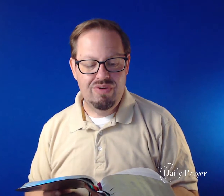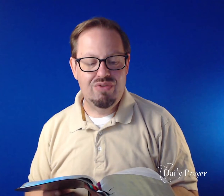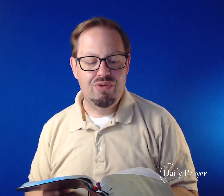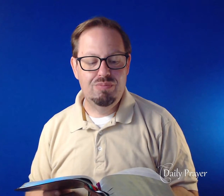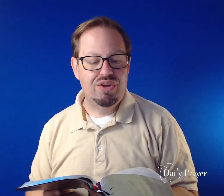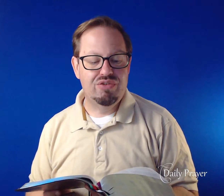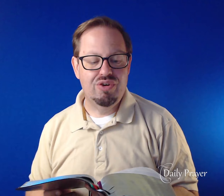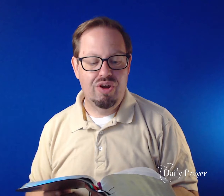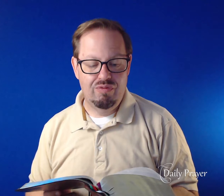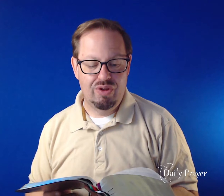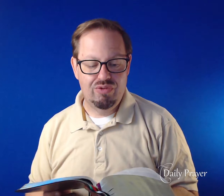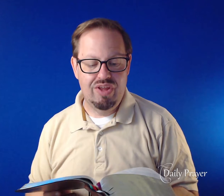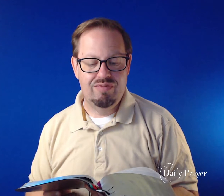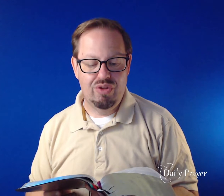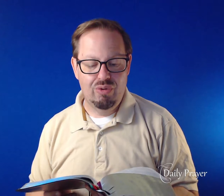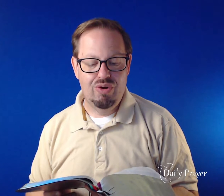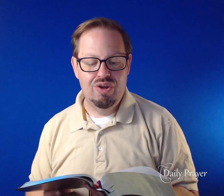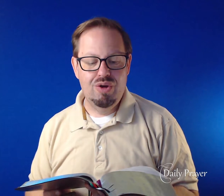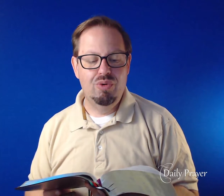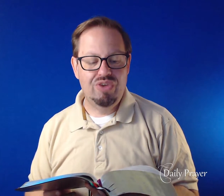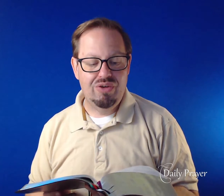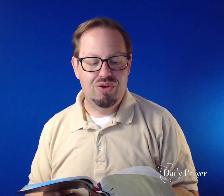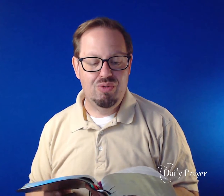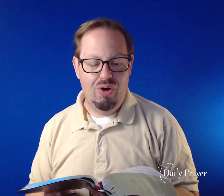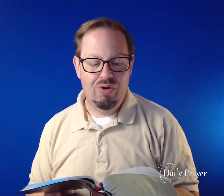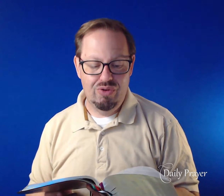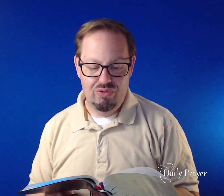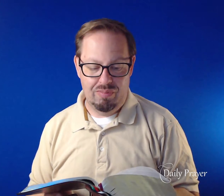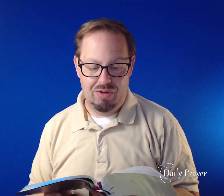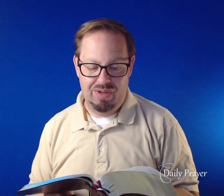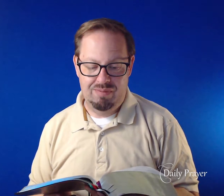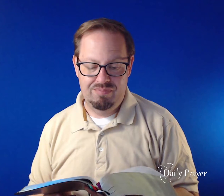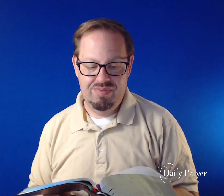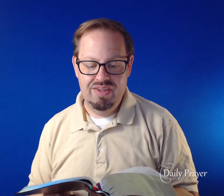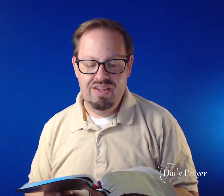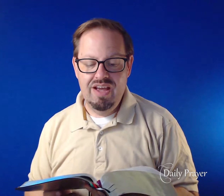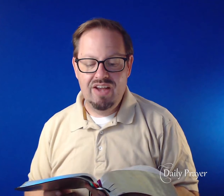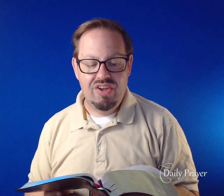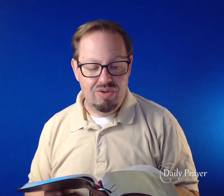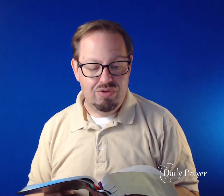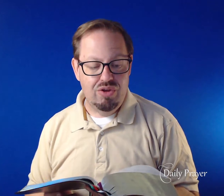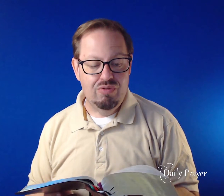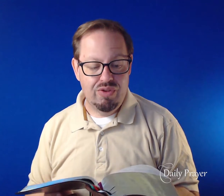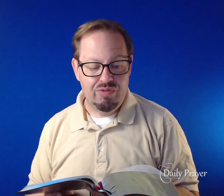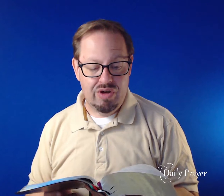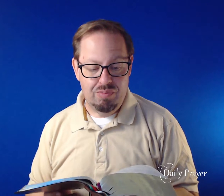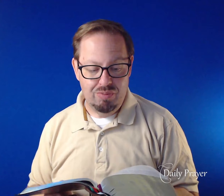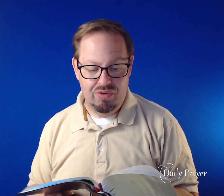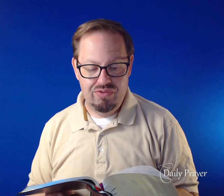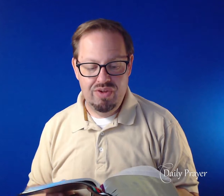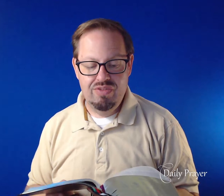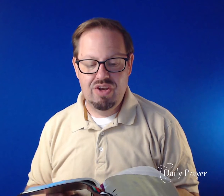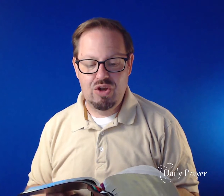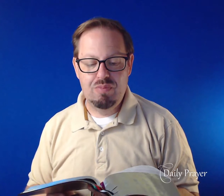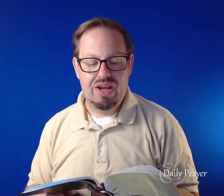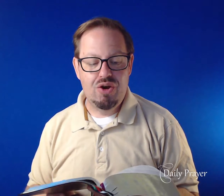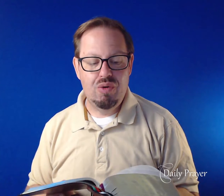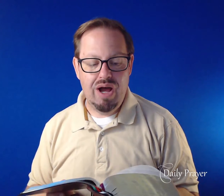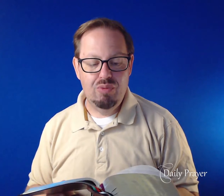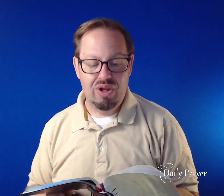faithful minister, and fellow slave in the Lord, will tell you all the news about me. I sent him to you for this very purpose, that you may know how we